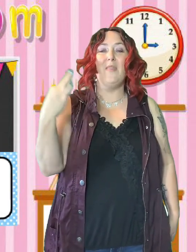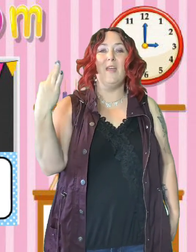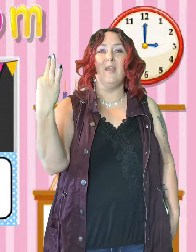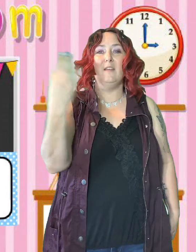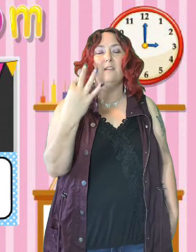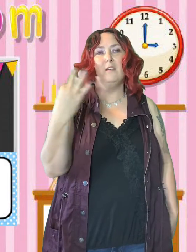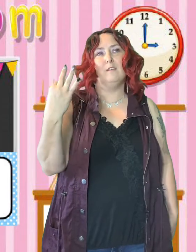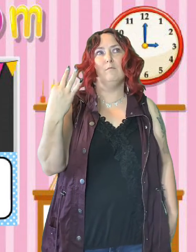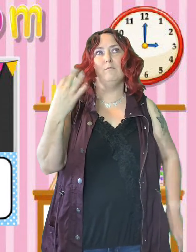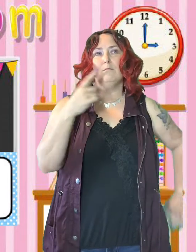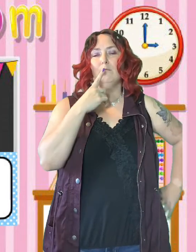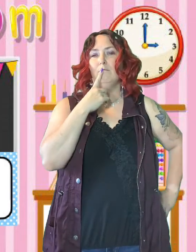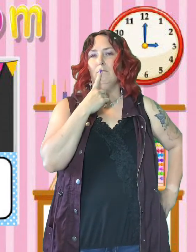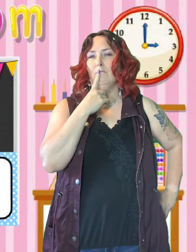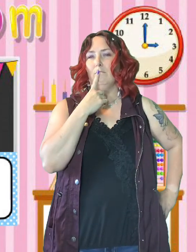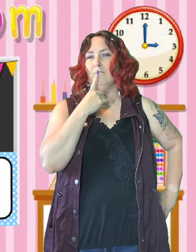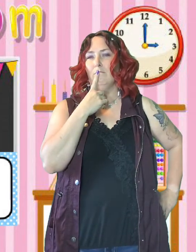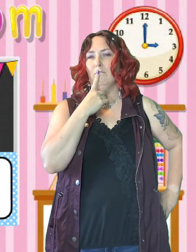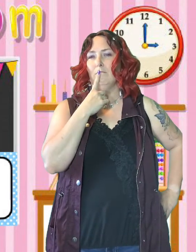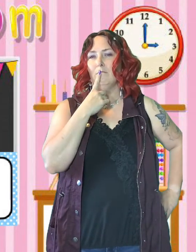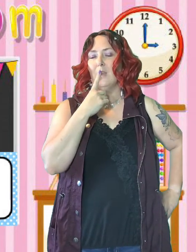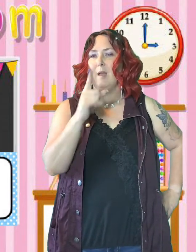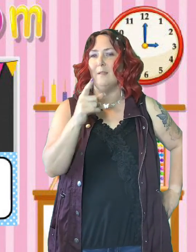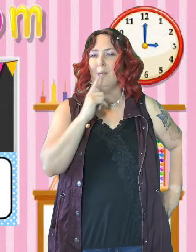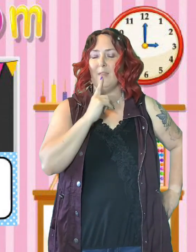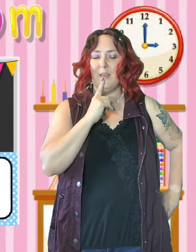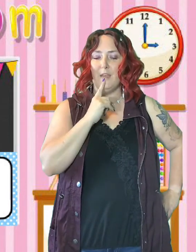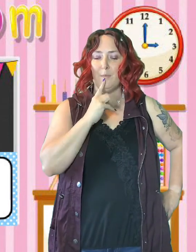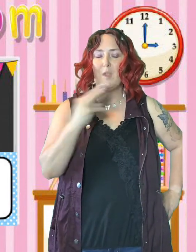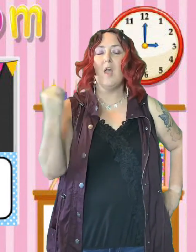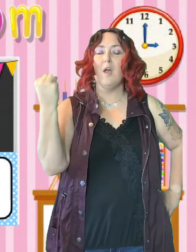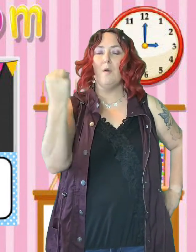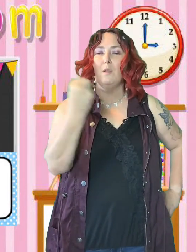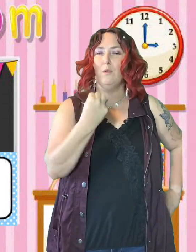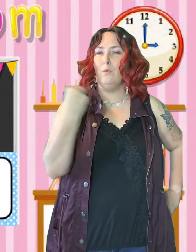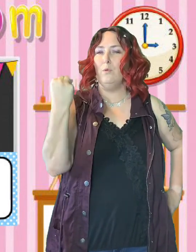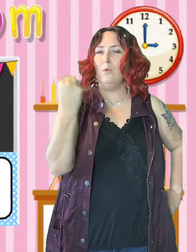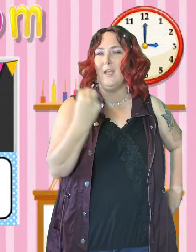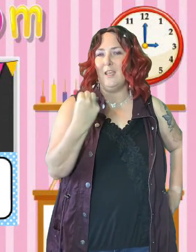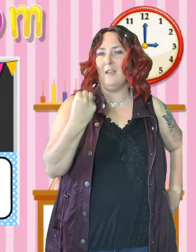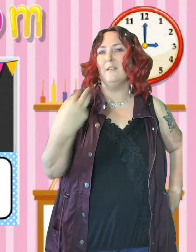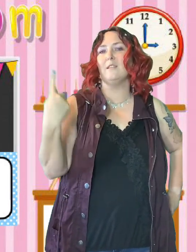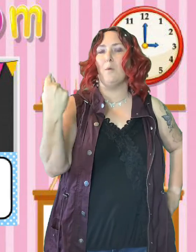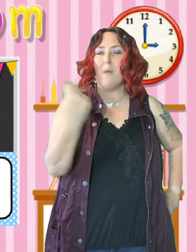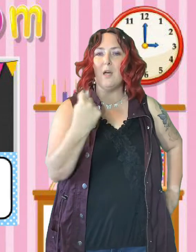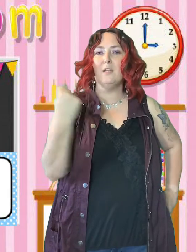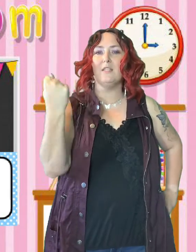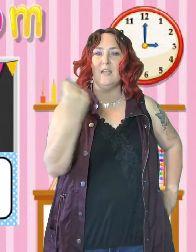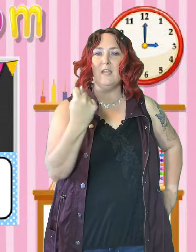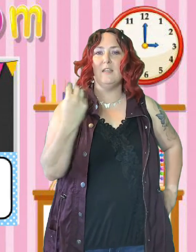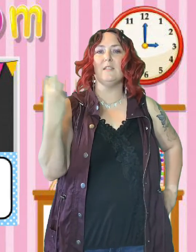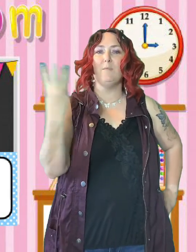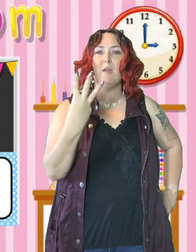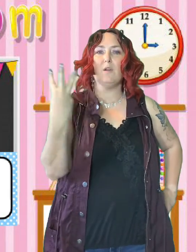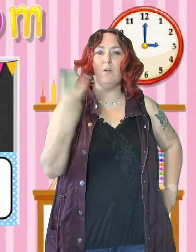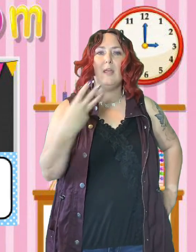And then hmm let me think. Lunes, martes, miércoles,